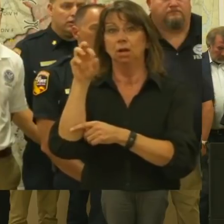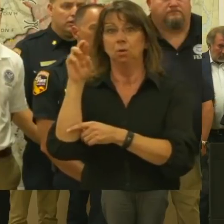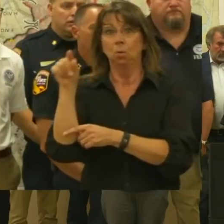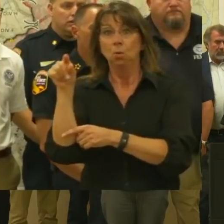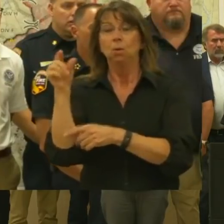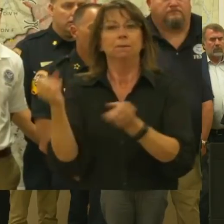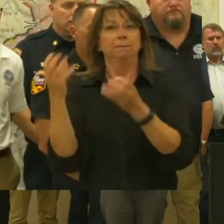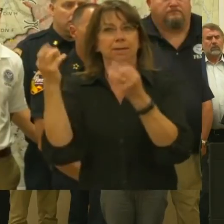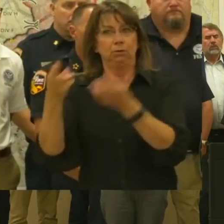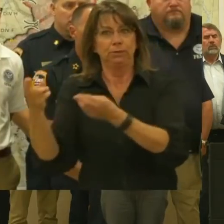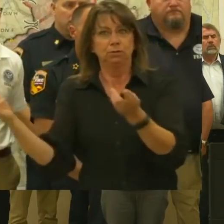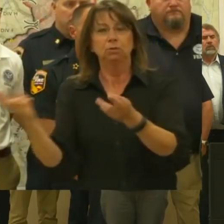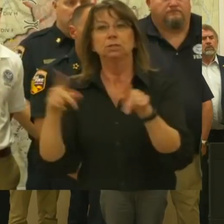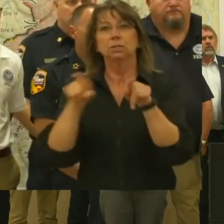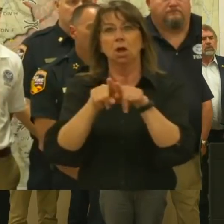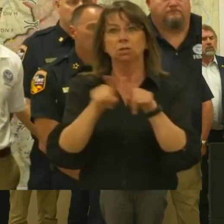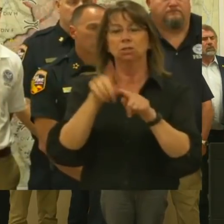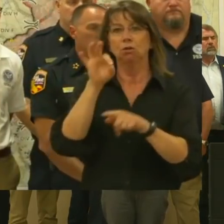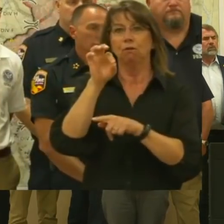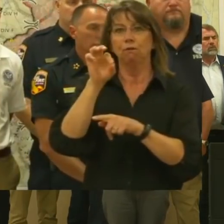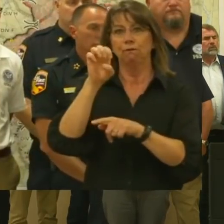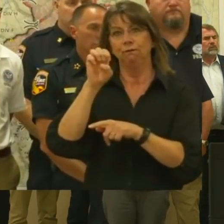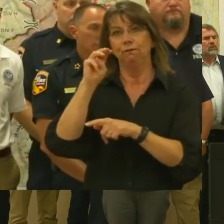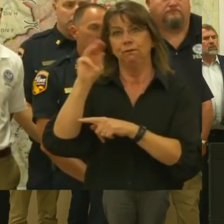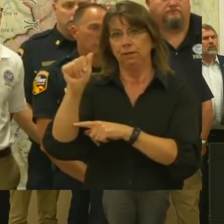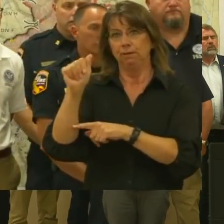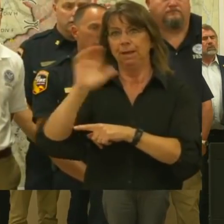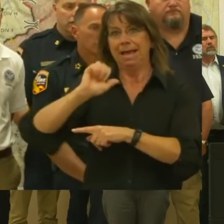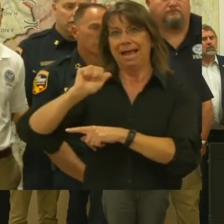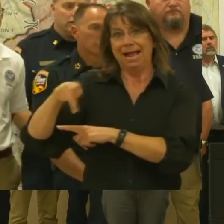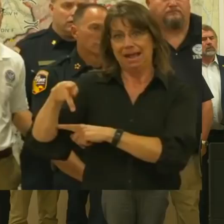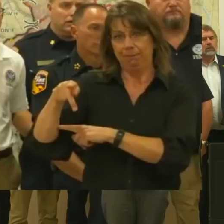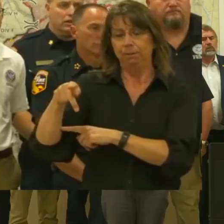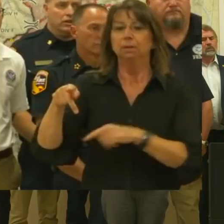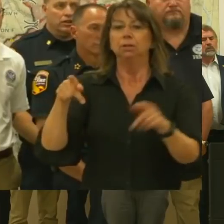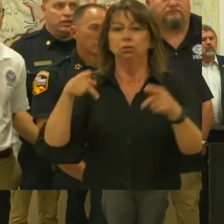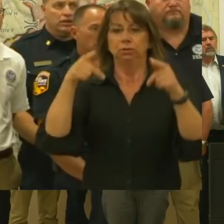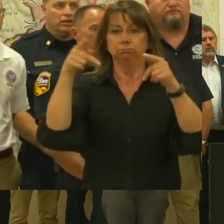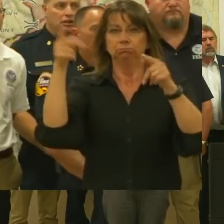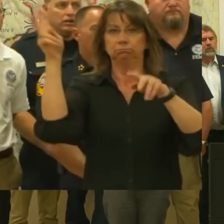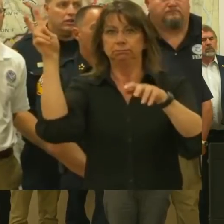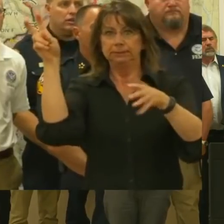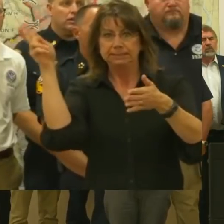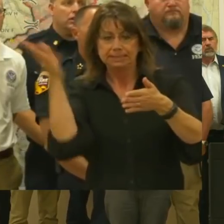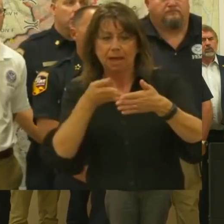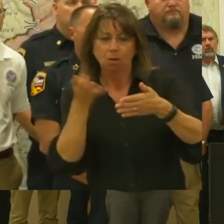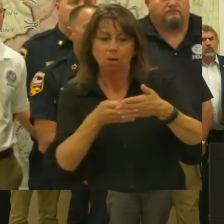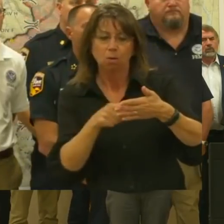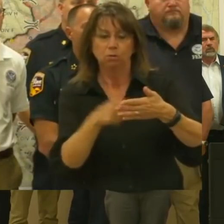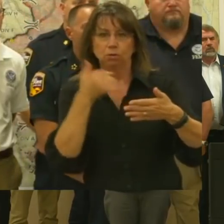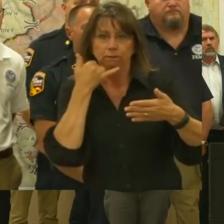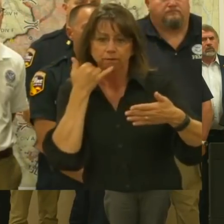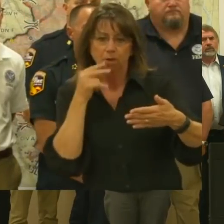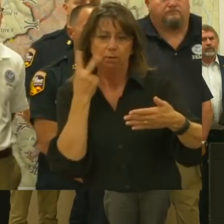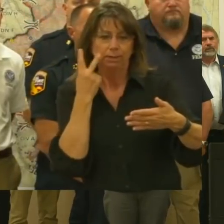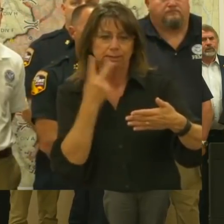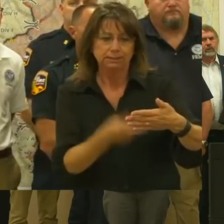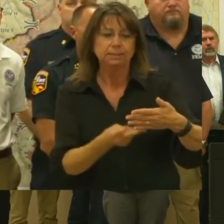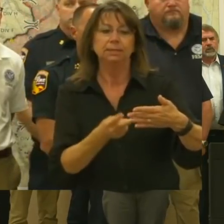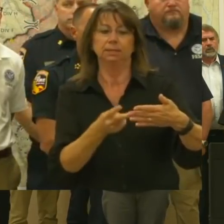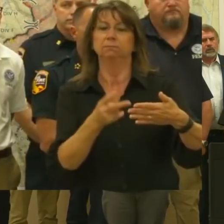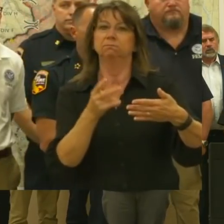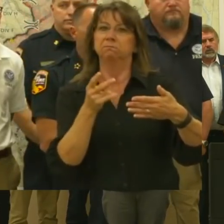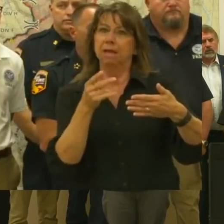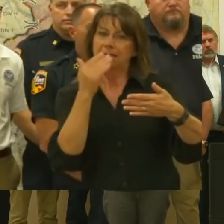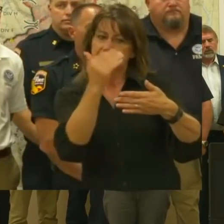You can also download the FEMA app. It has, among other things, a customizable checklist of emergency supplies, maps, other things you